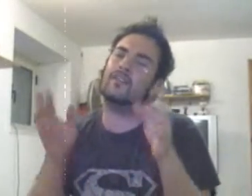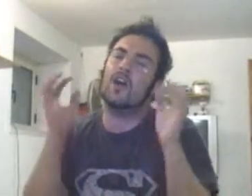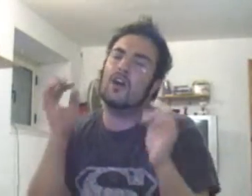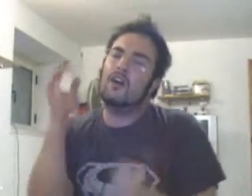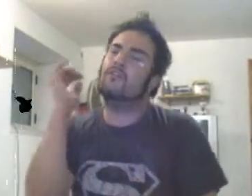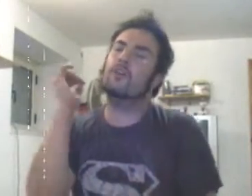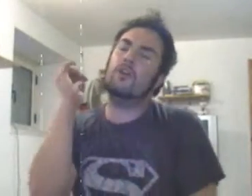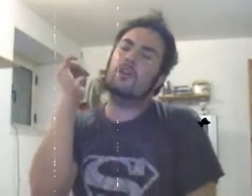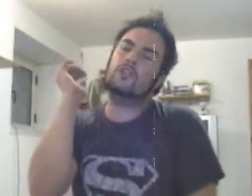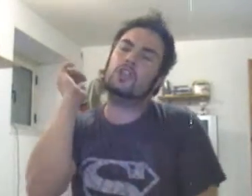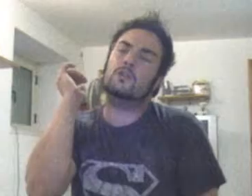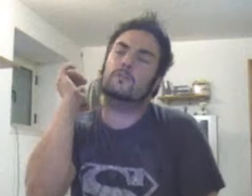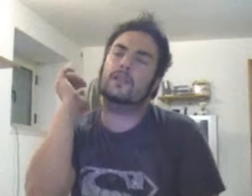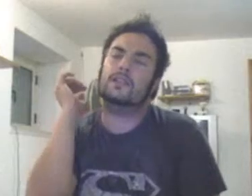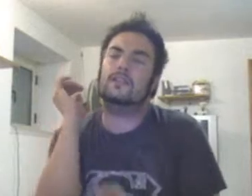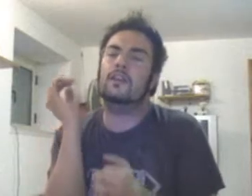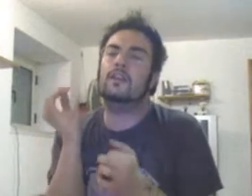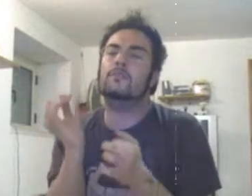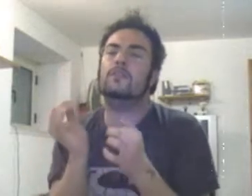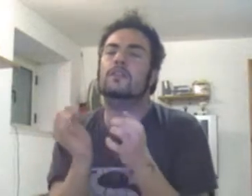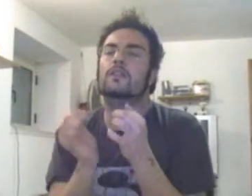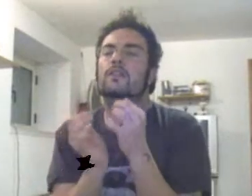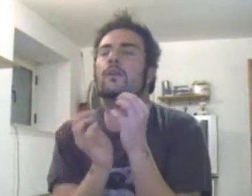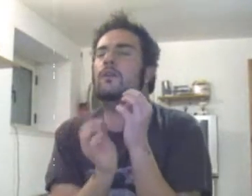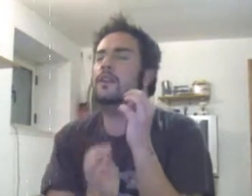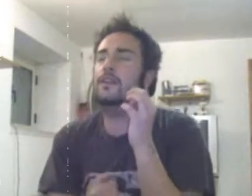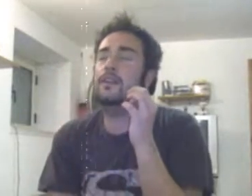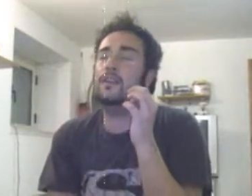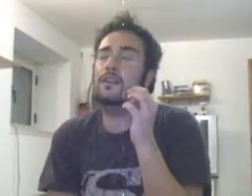Would you please blame me you're here?